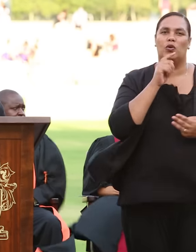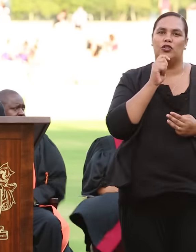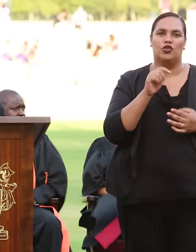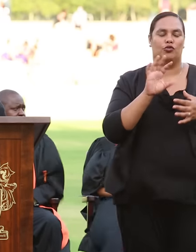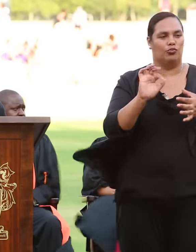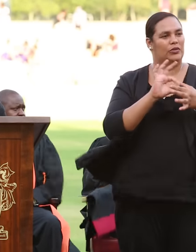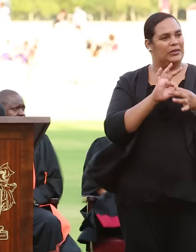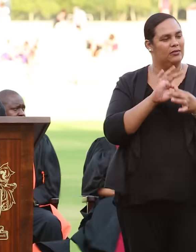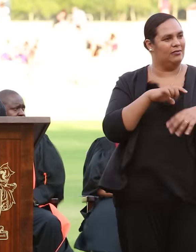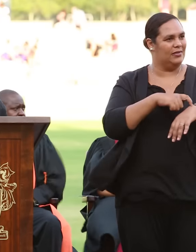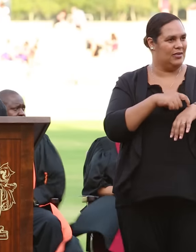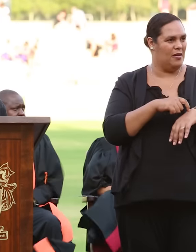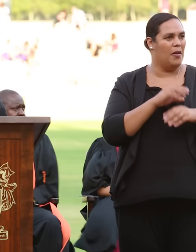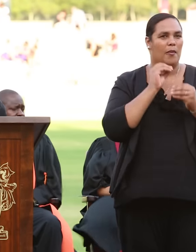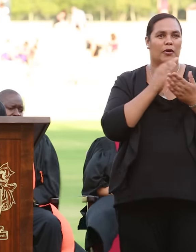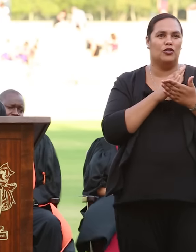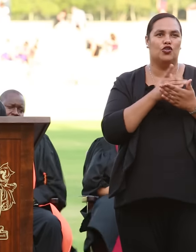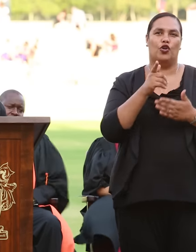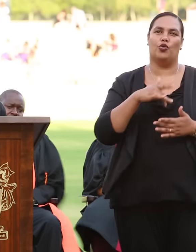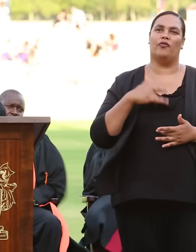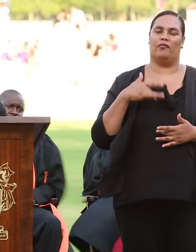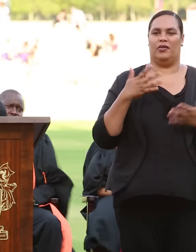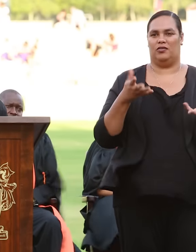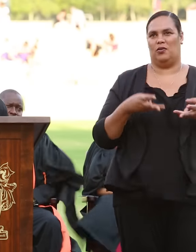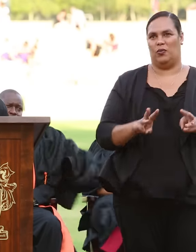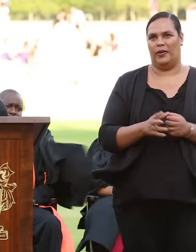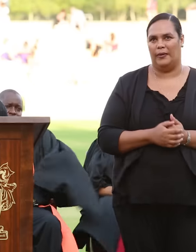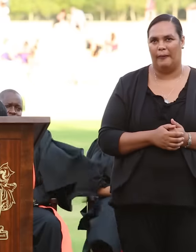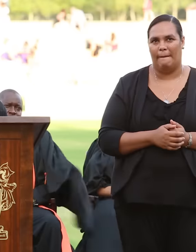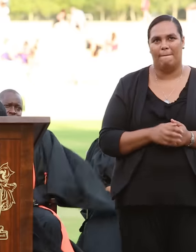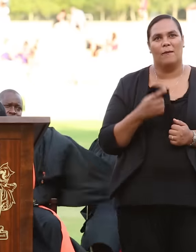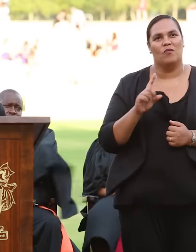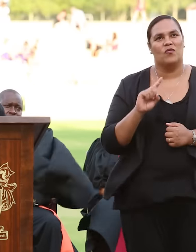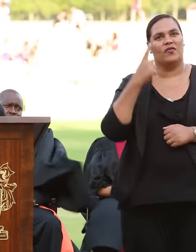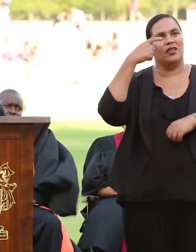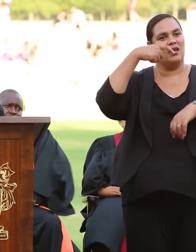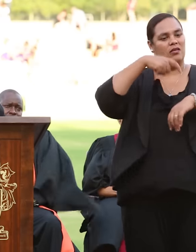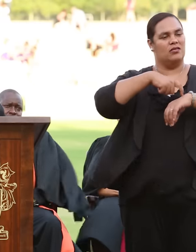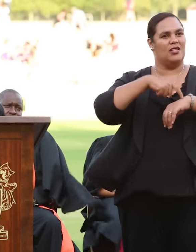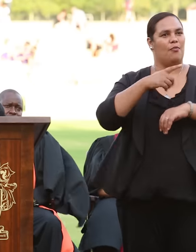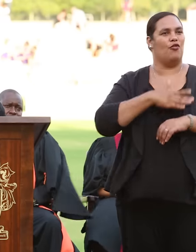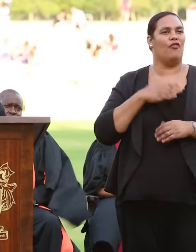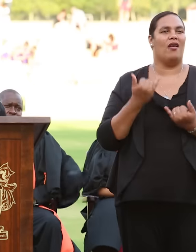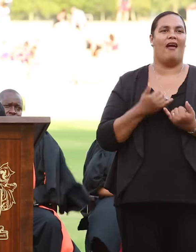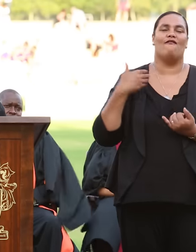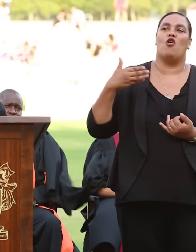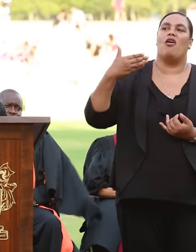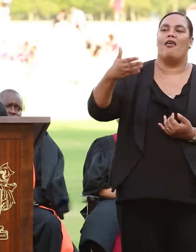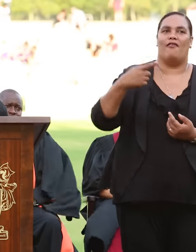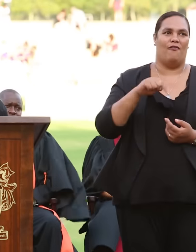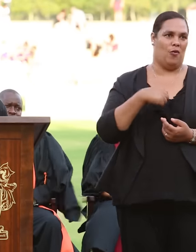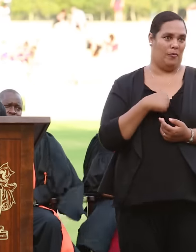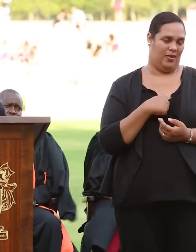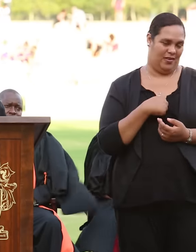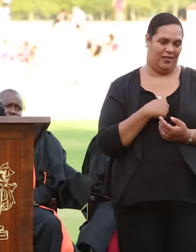their time here to ensuring that you are able to feel that way. For the first time in what feels like forever, or at least for me,